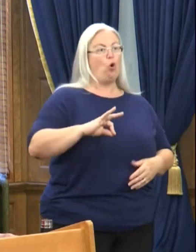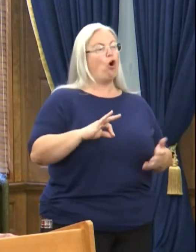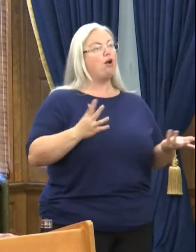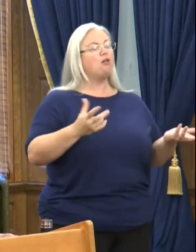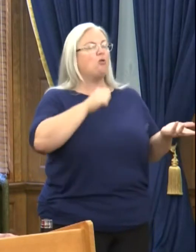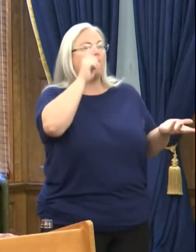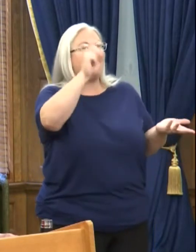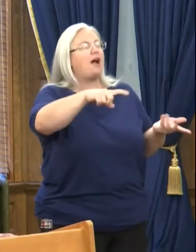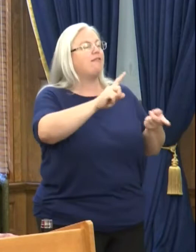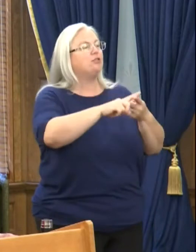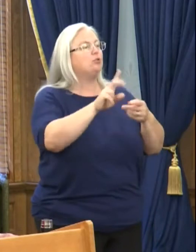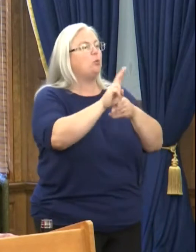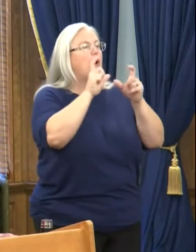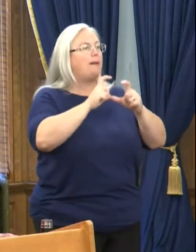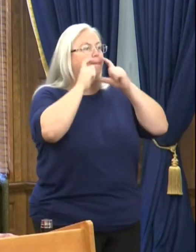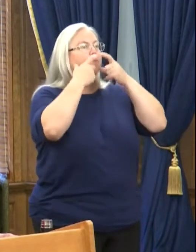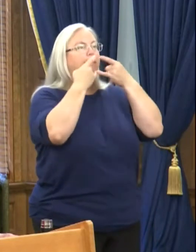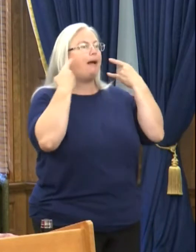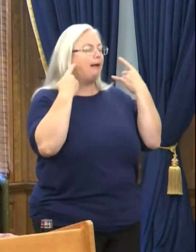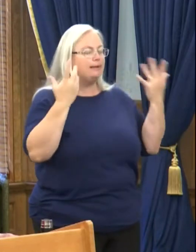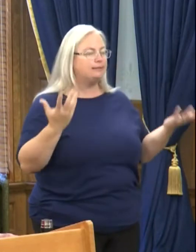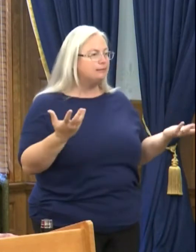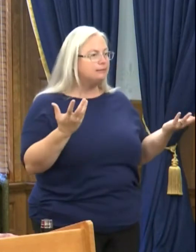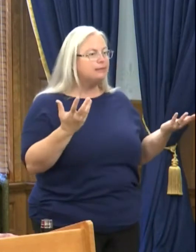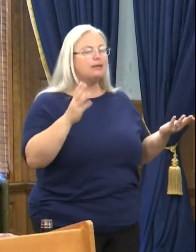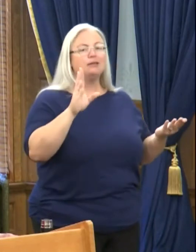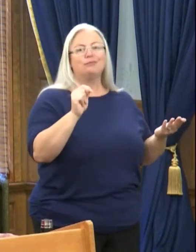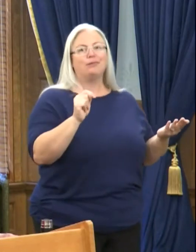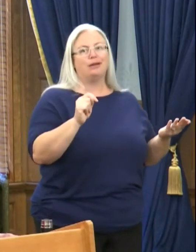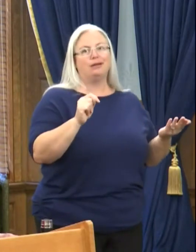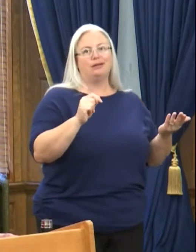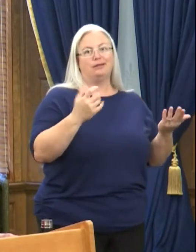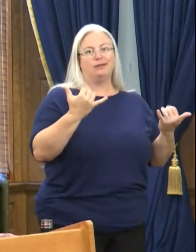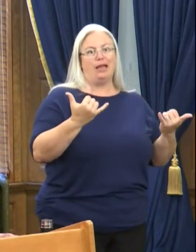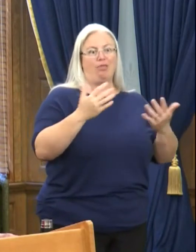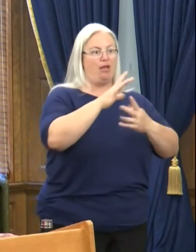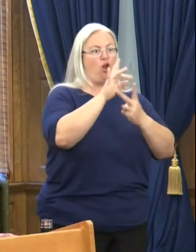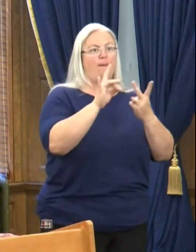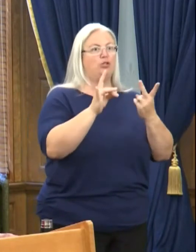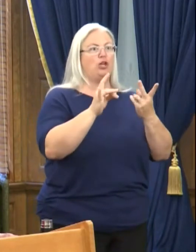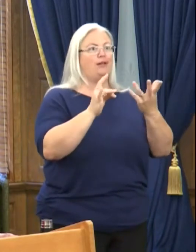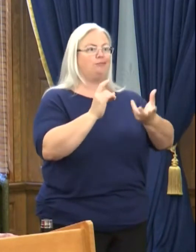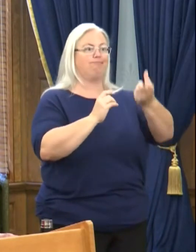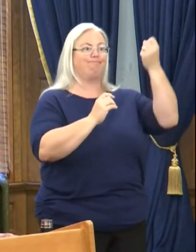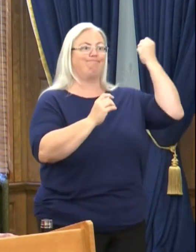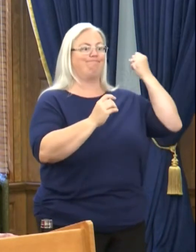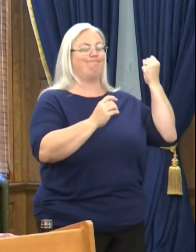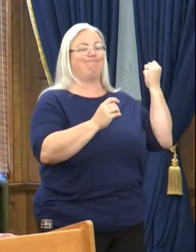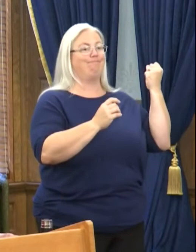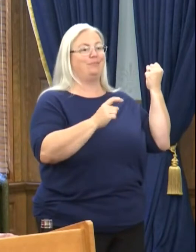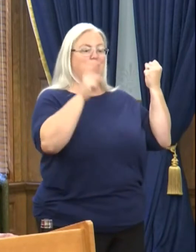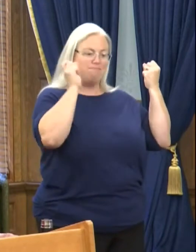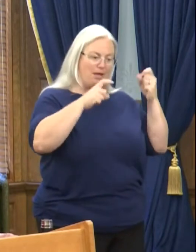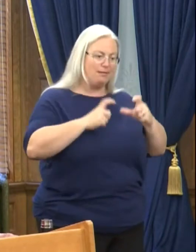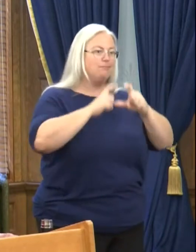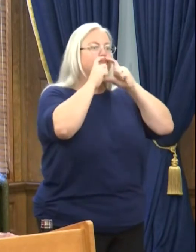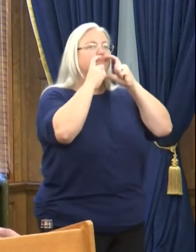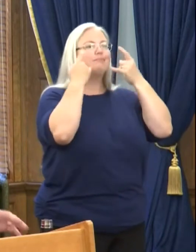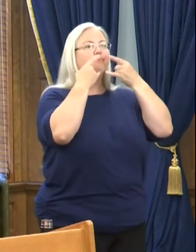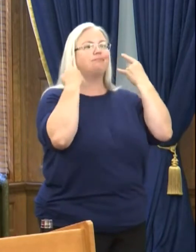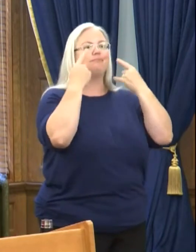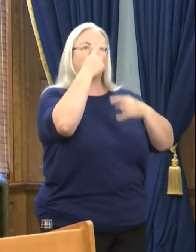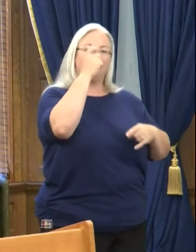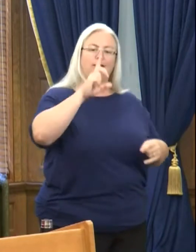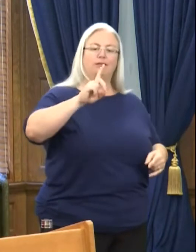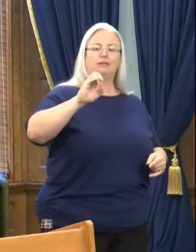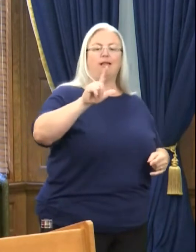having to wear a mask. But, you know, that option has now been taken away because of the Delta variant